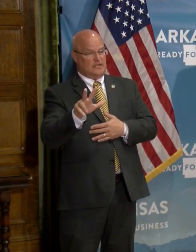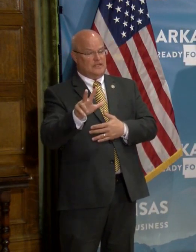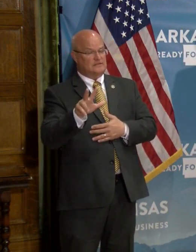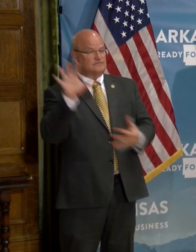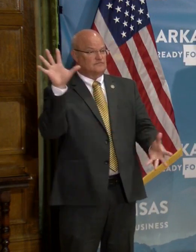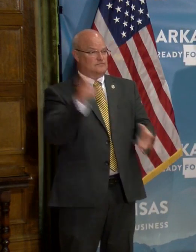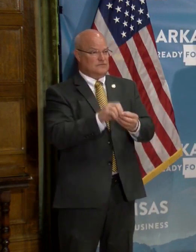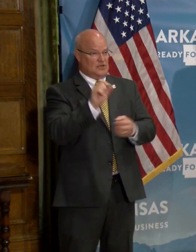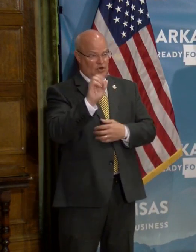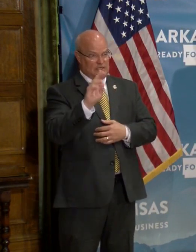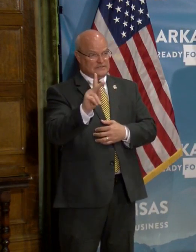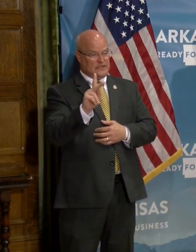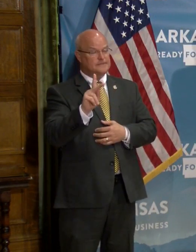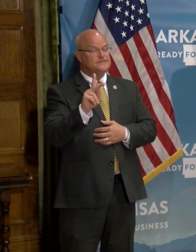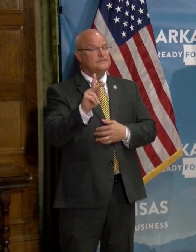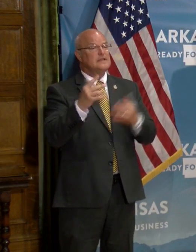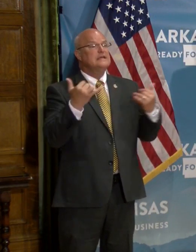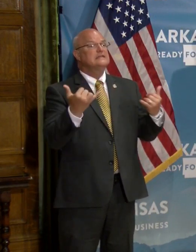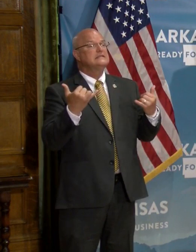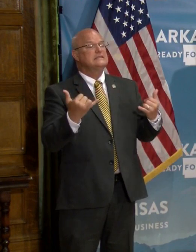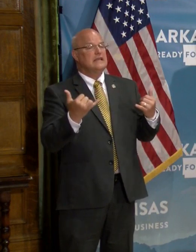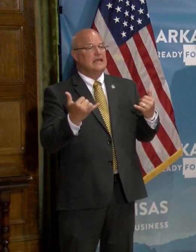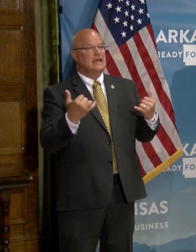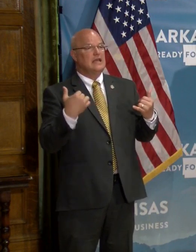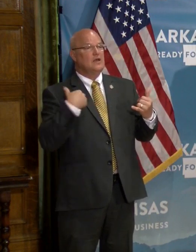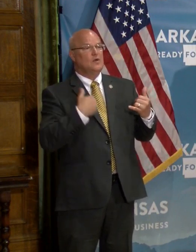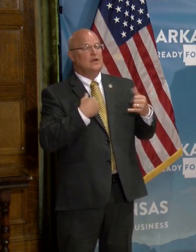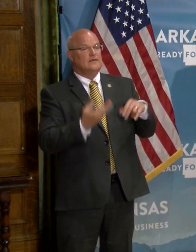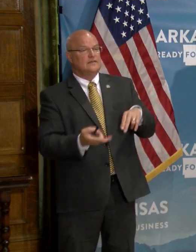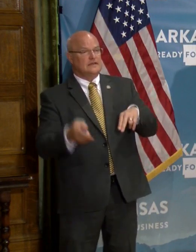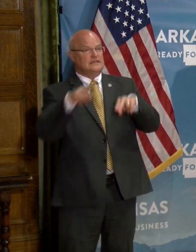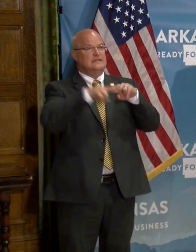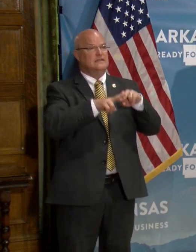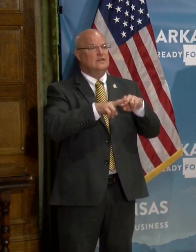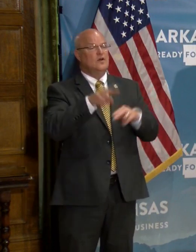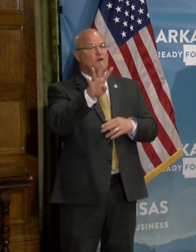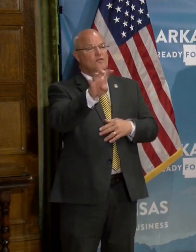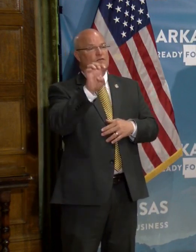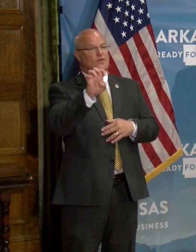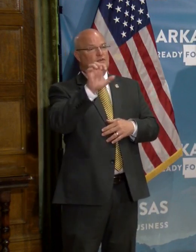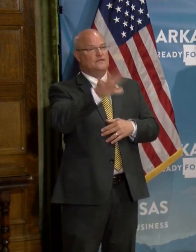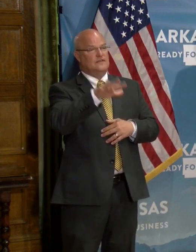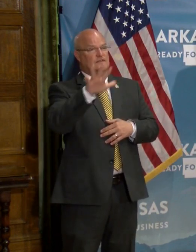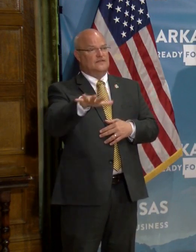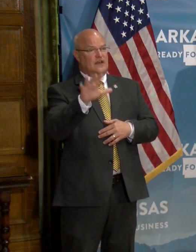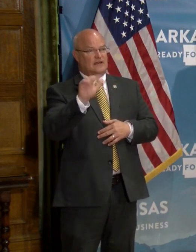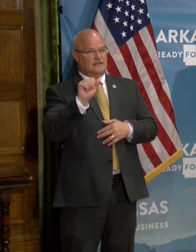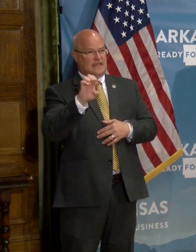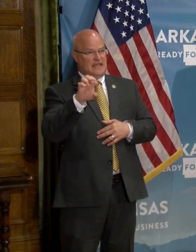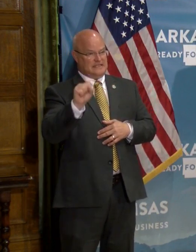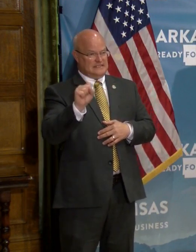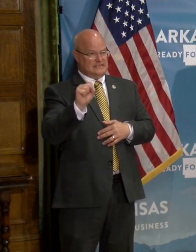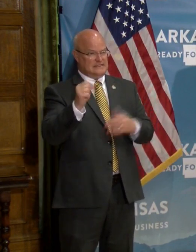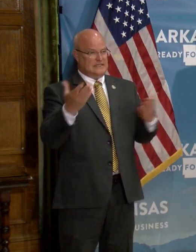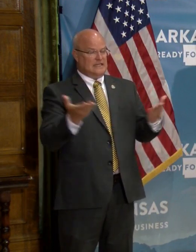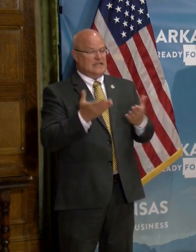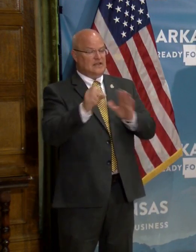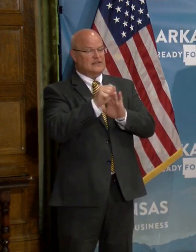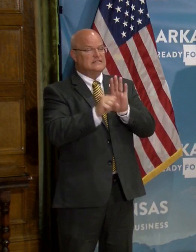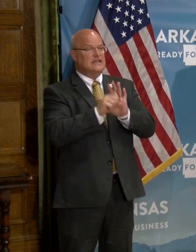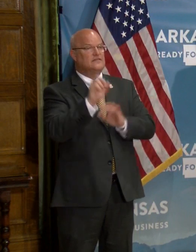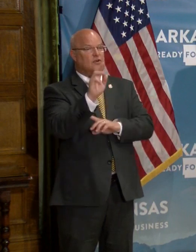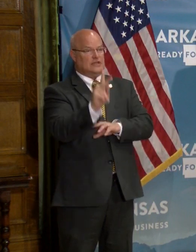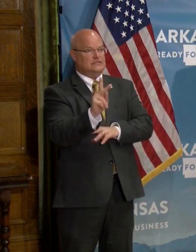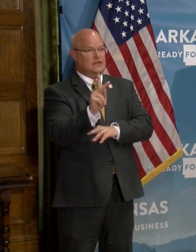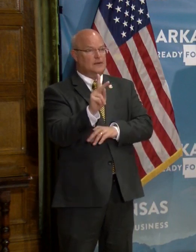in Arkansas. Today, we have an additional 455 cases here in the state